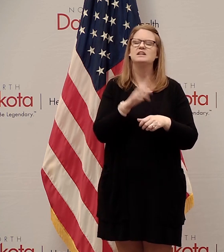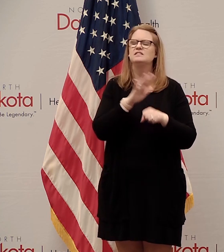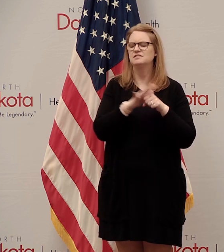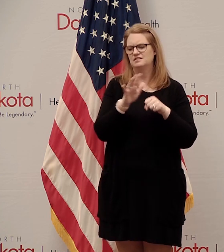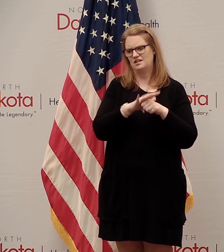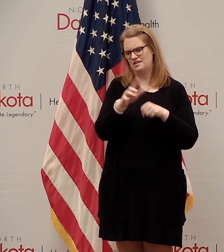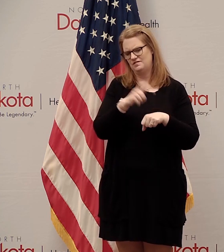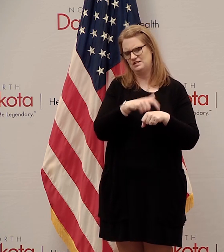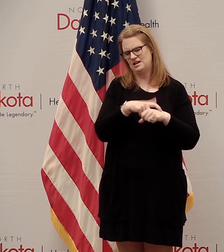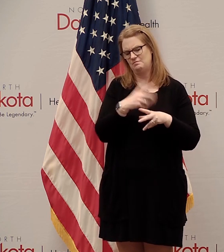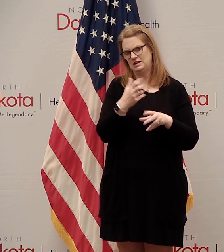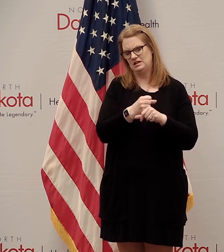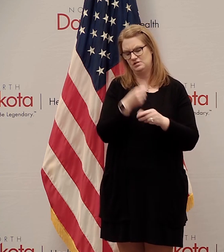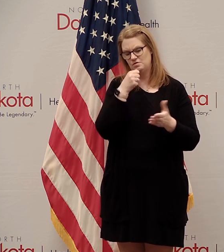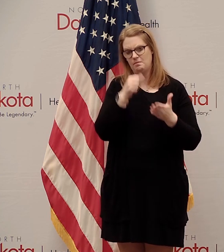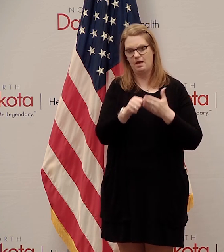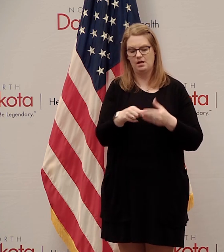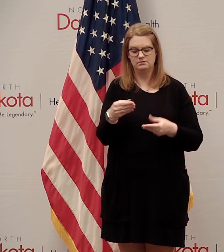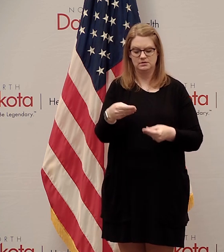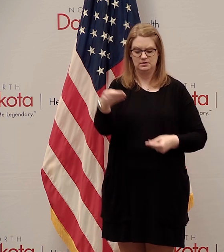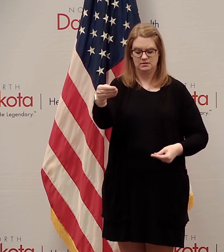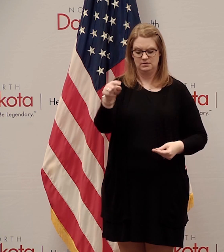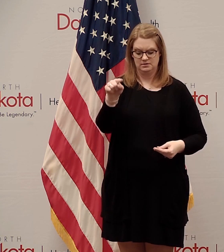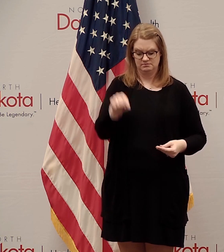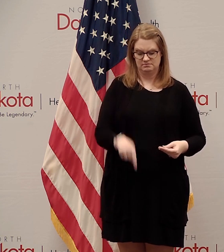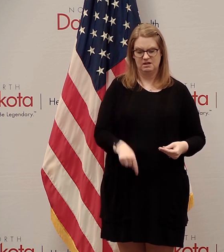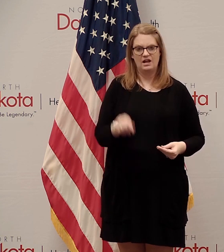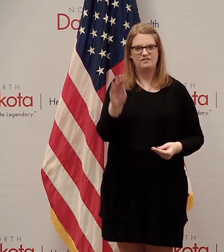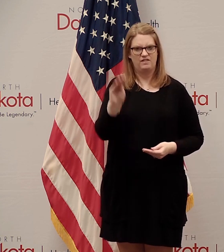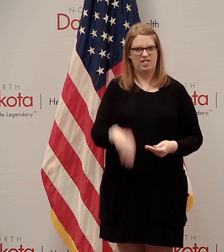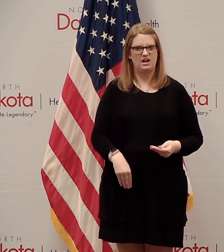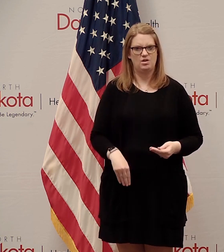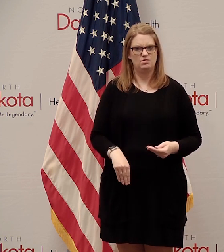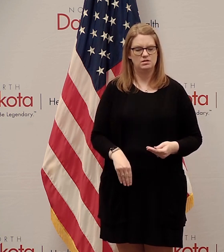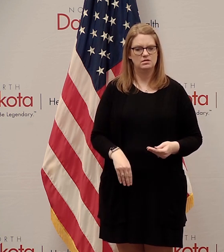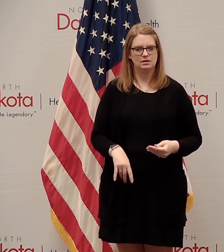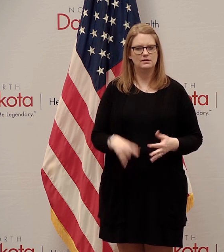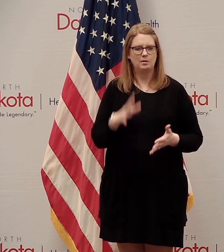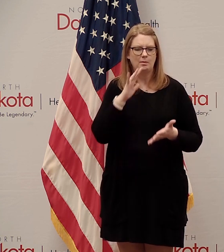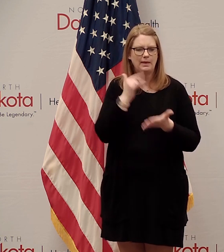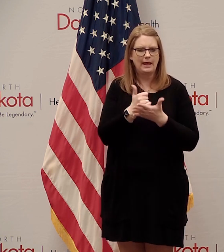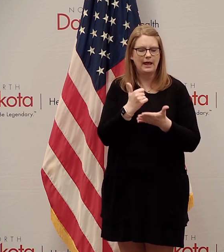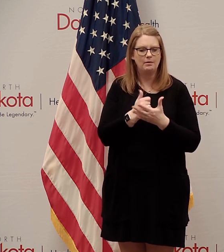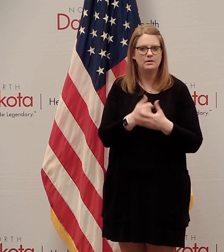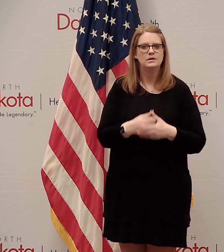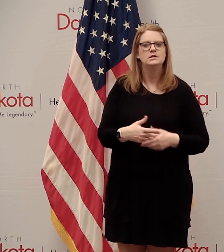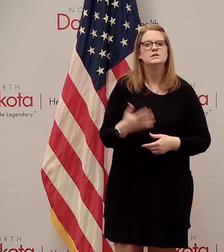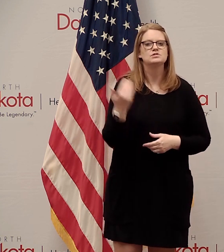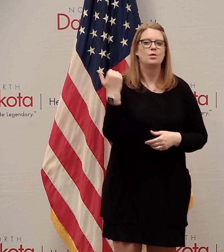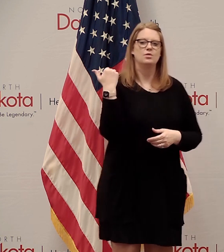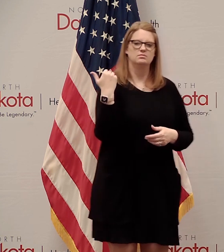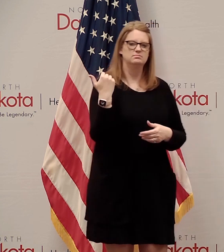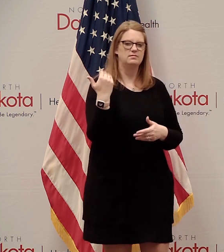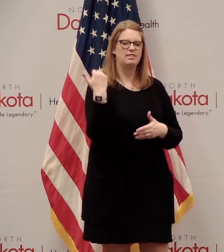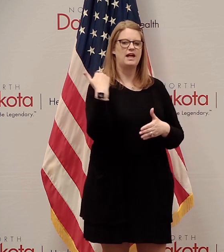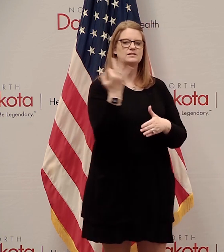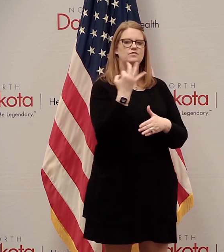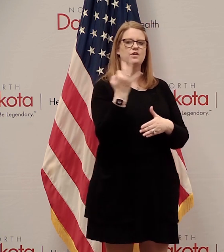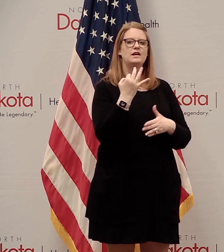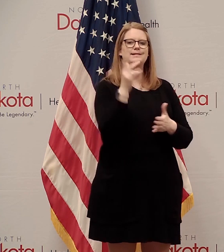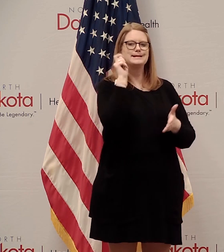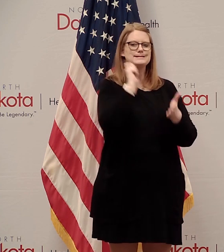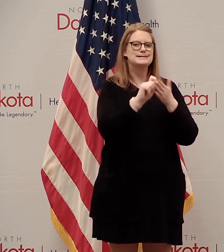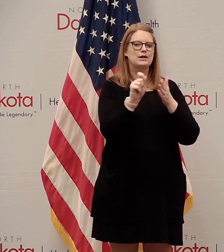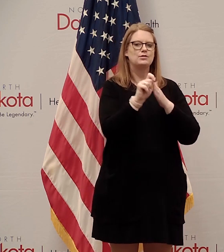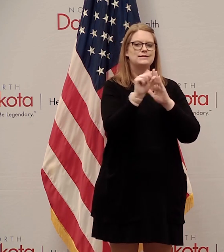ballot. And a lot of help to help you make sure you can navigate this process. Starting last Friday, North Dakota Secretary of State's